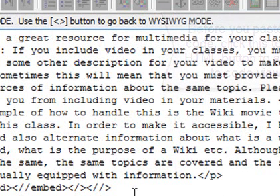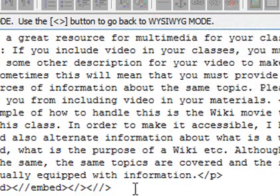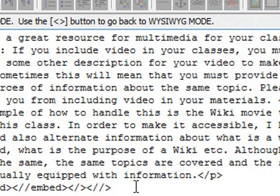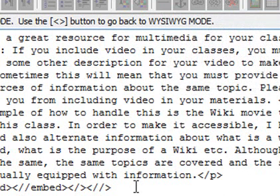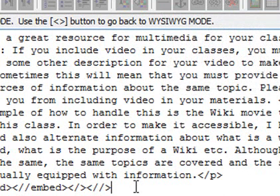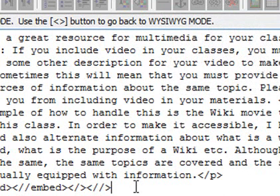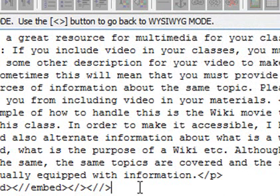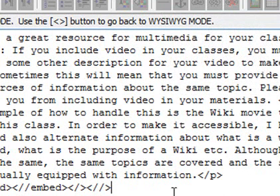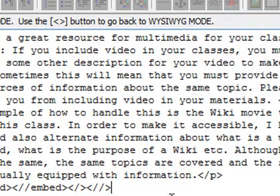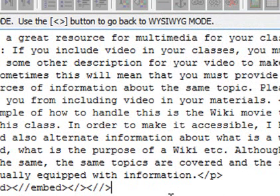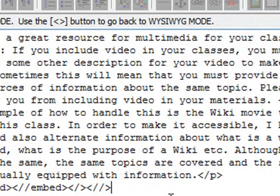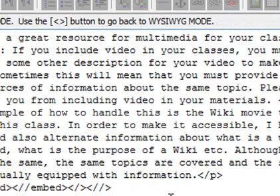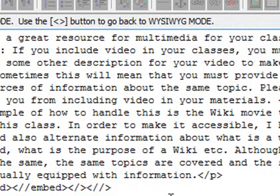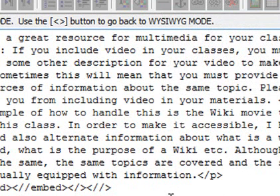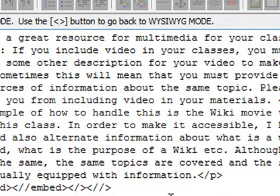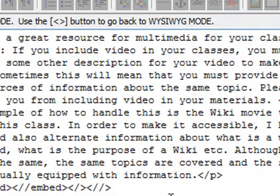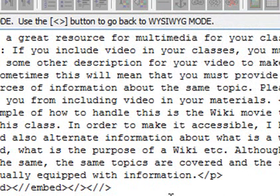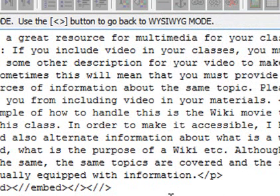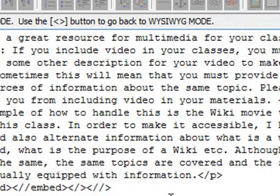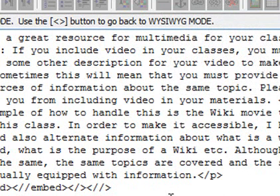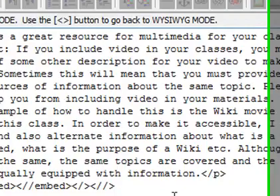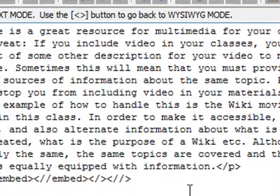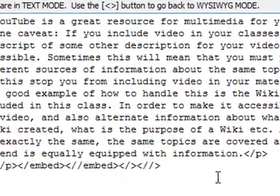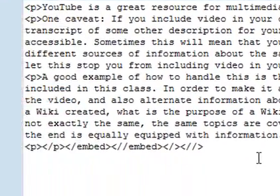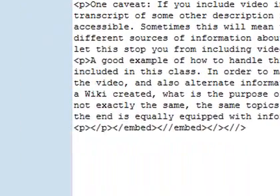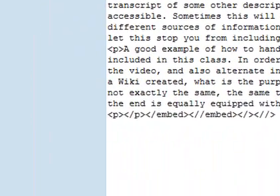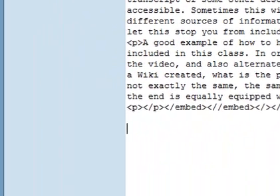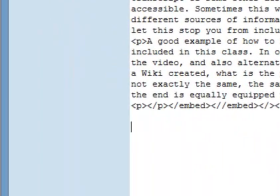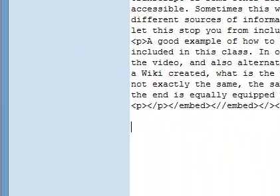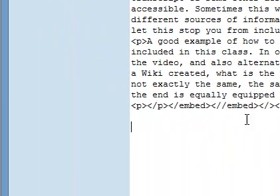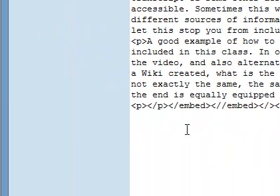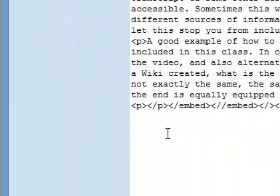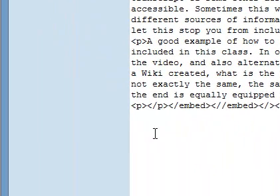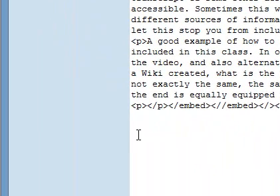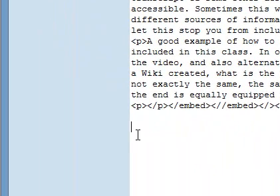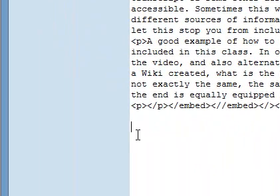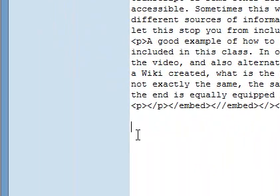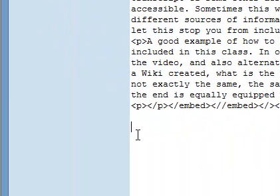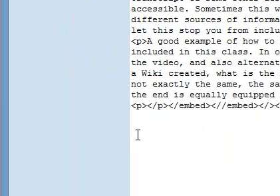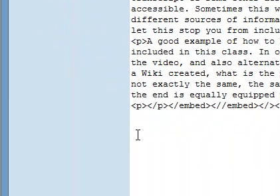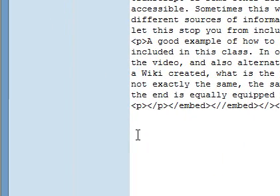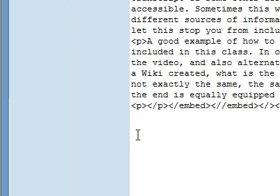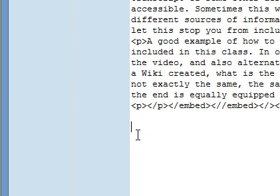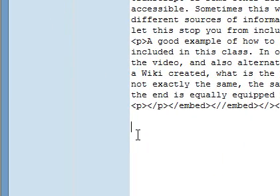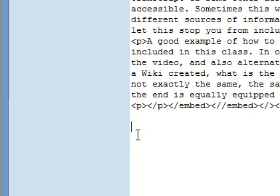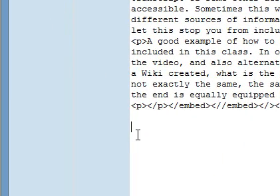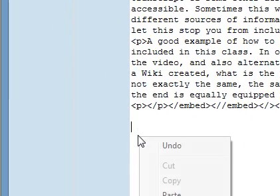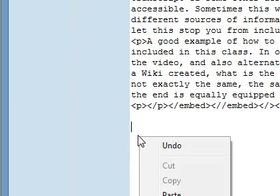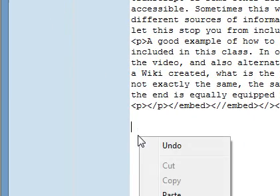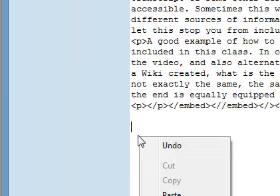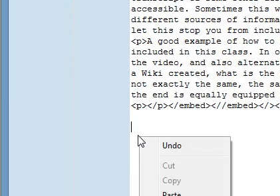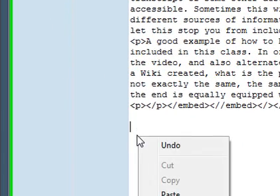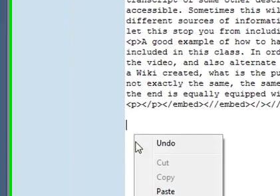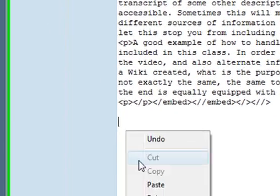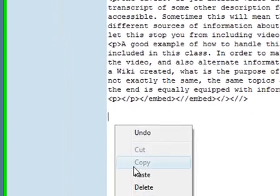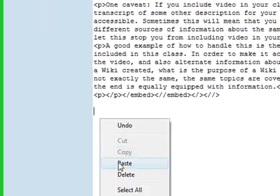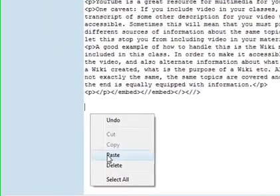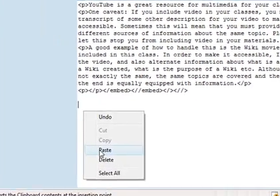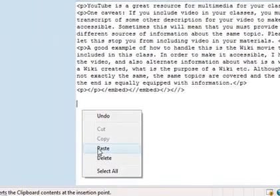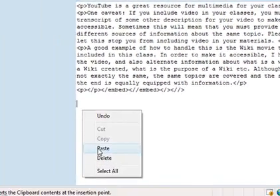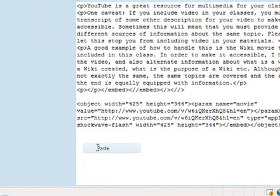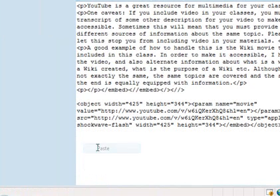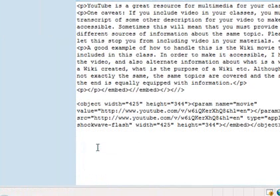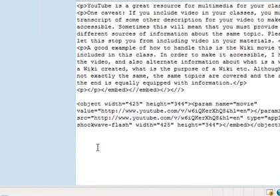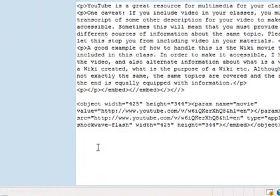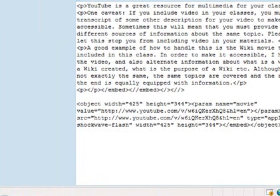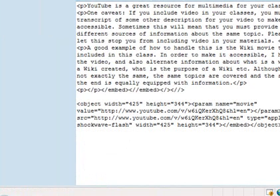pop my cursor down here now I'm going to paste that code by right clicking my mouse